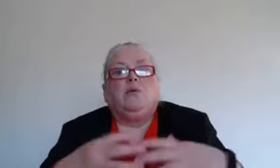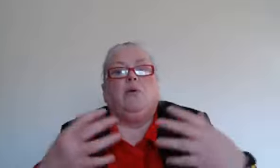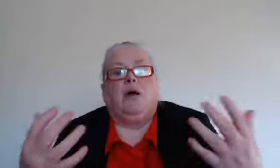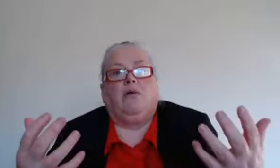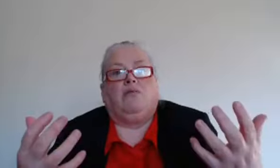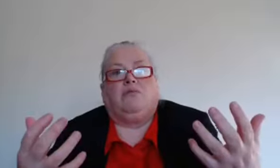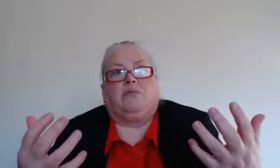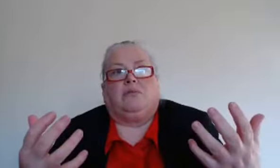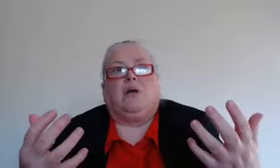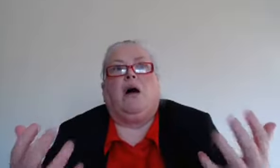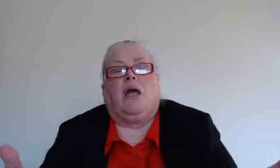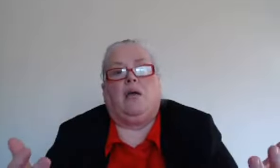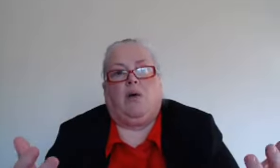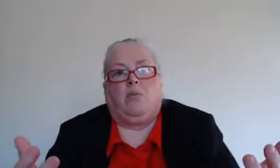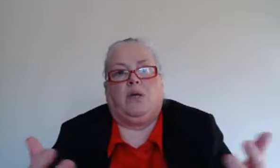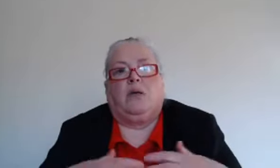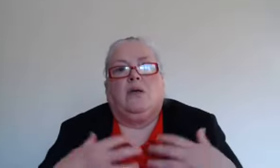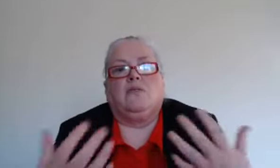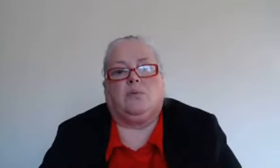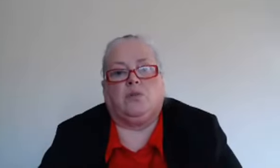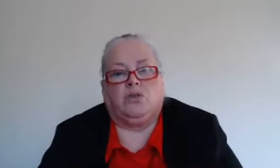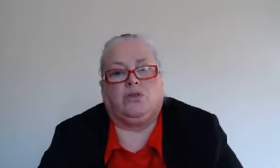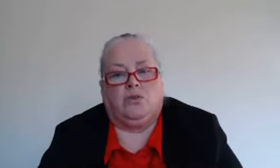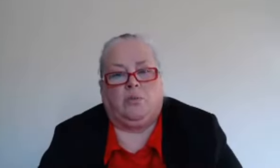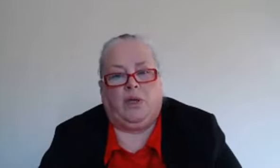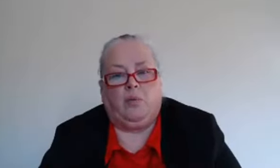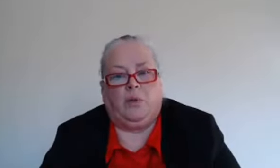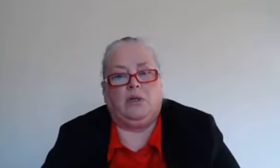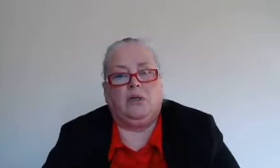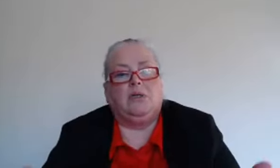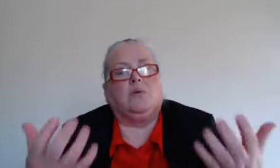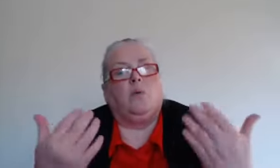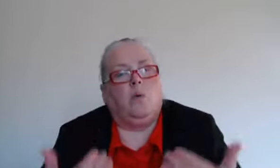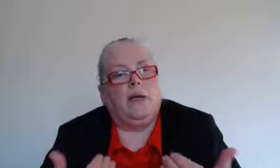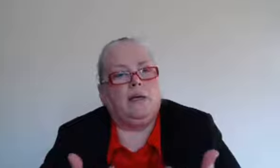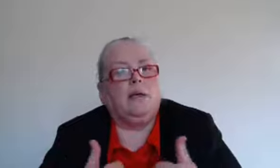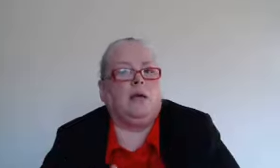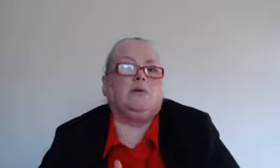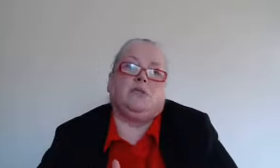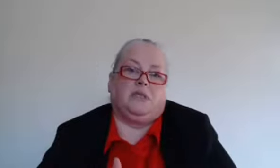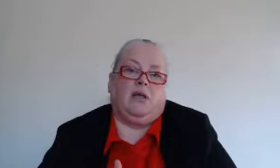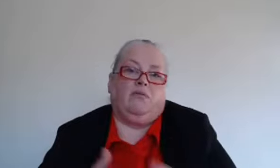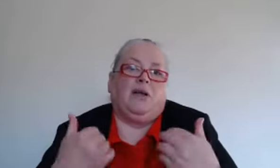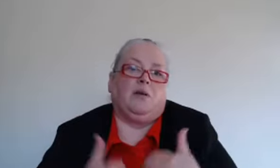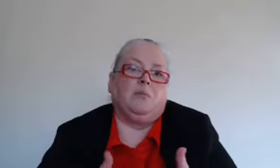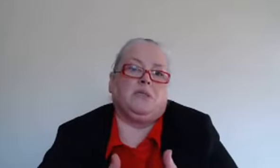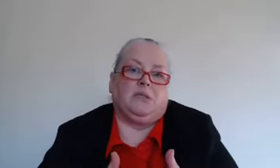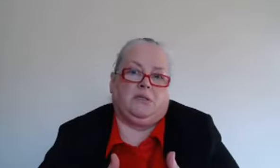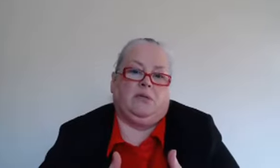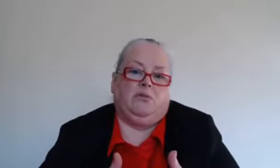have time and we give so much to other people so why not now to yourself and commit to yourself